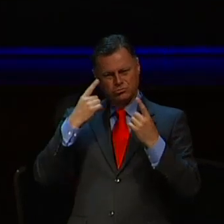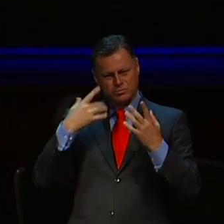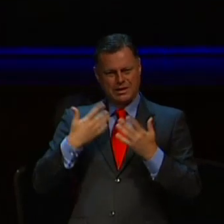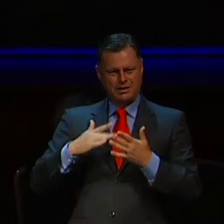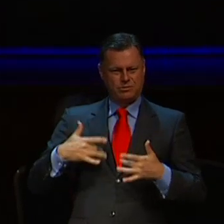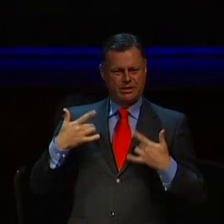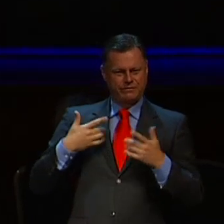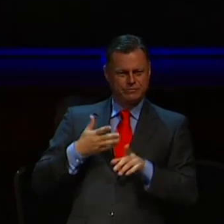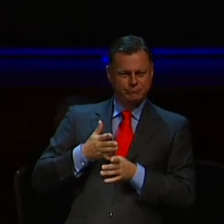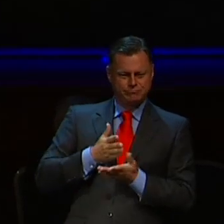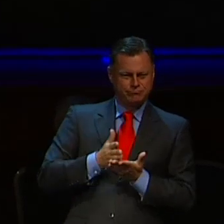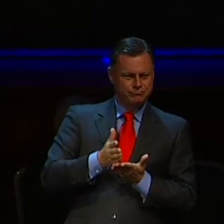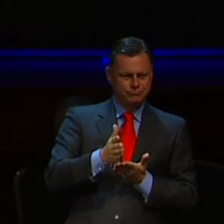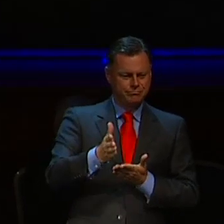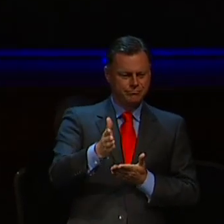young disabled girl. you Stella.